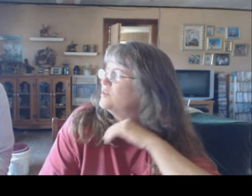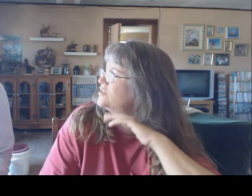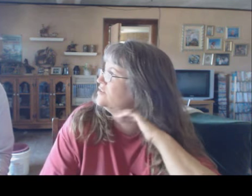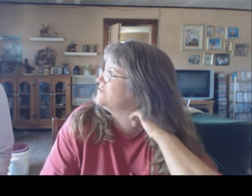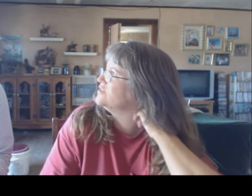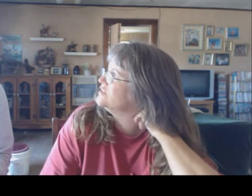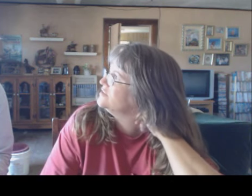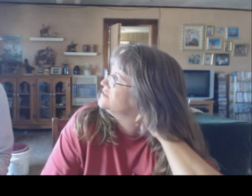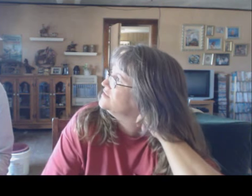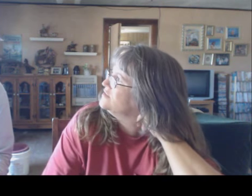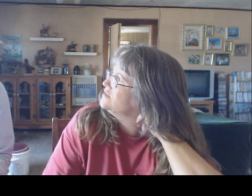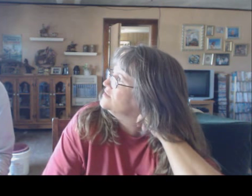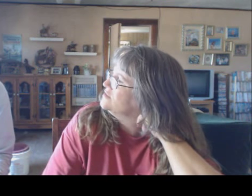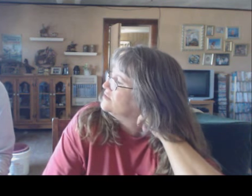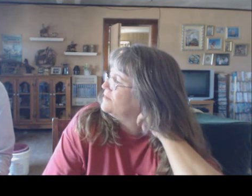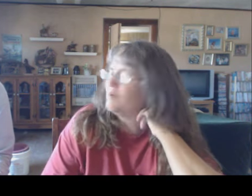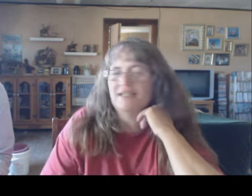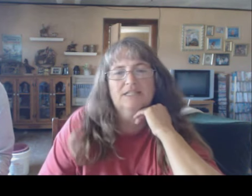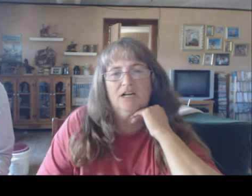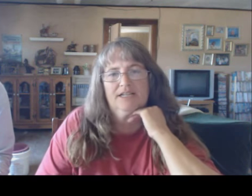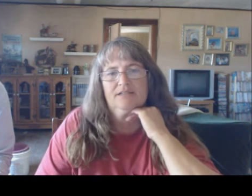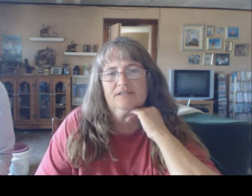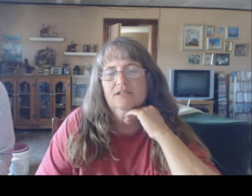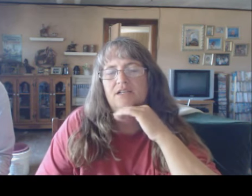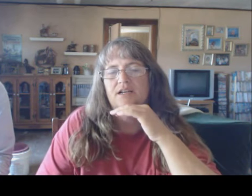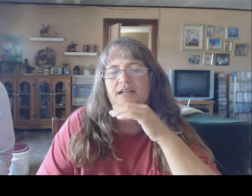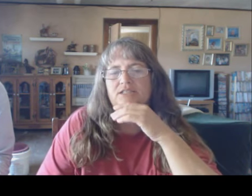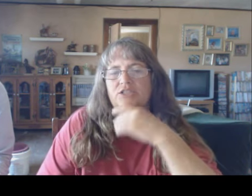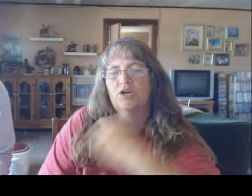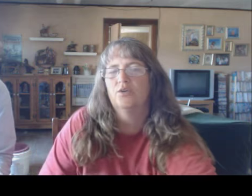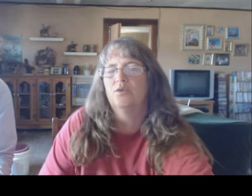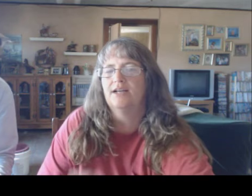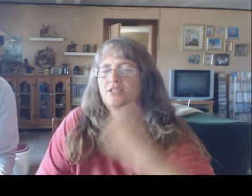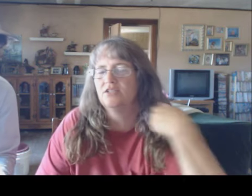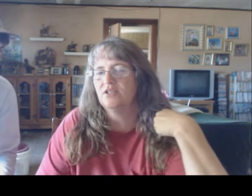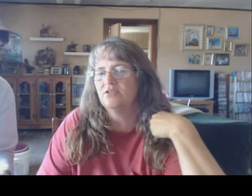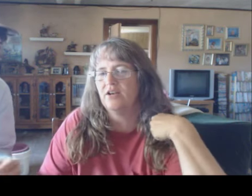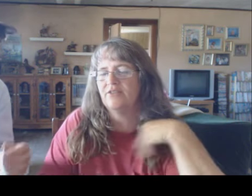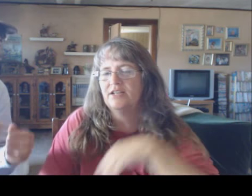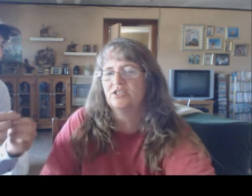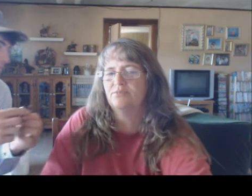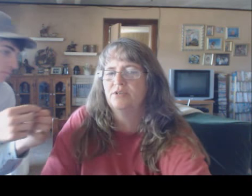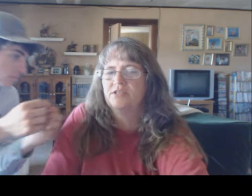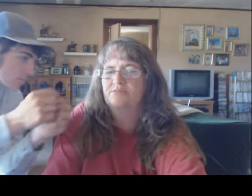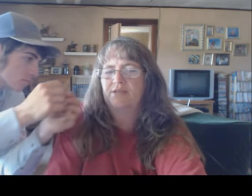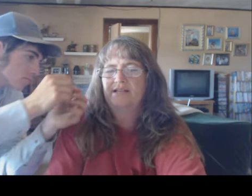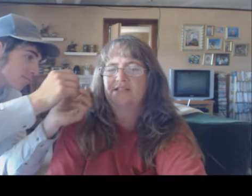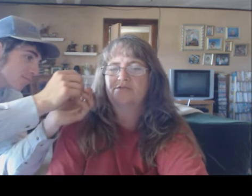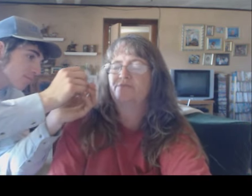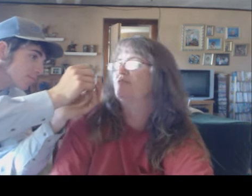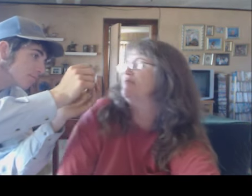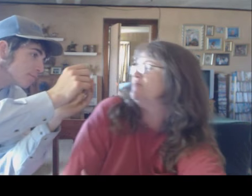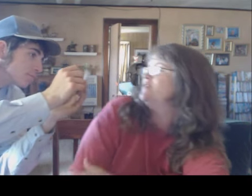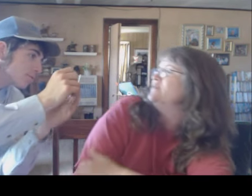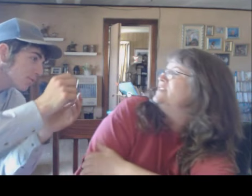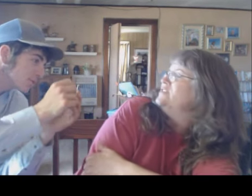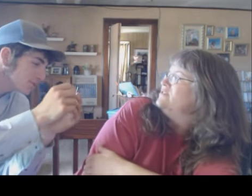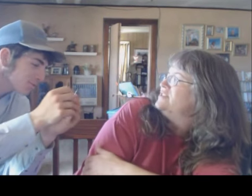They're more than two foot. They're about waist high. And so, I took those off and actually put some plastic remove bulbs. Don't move.